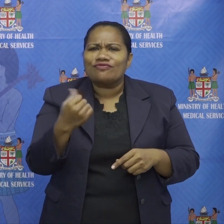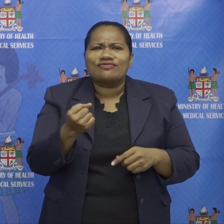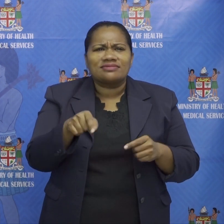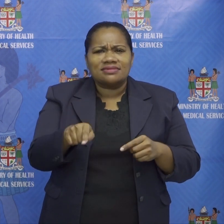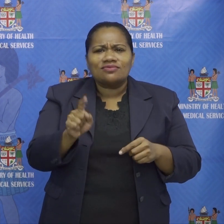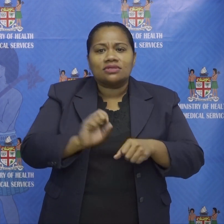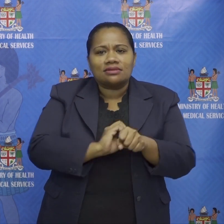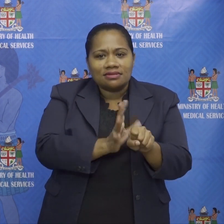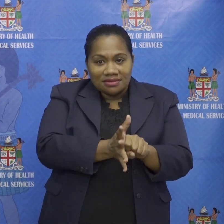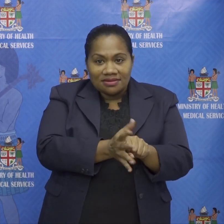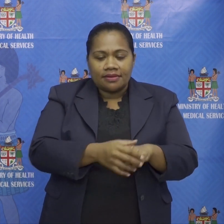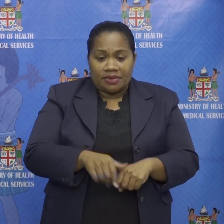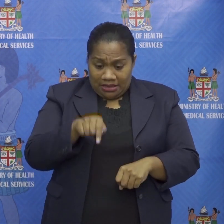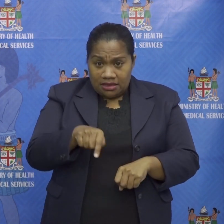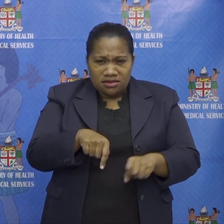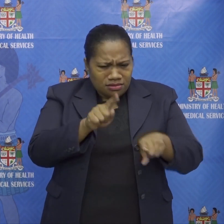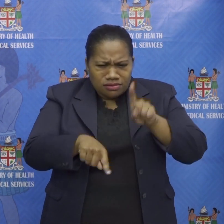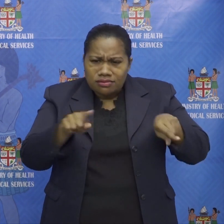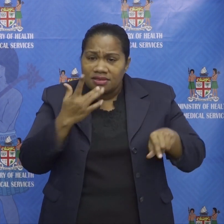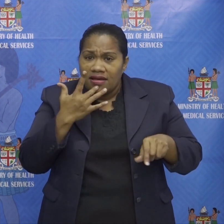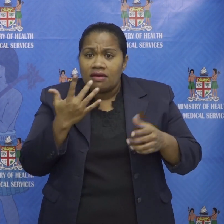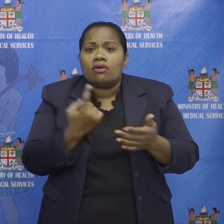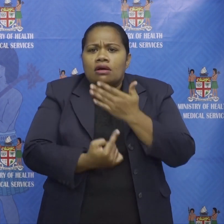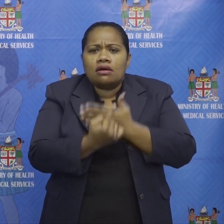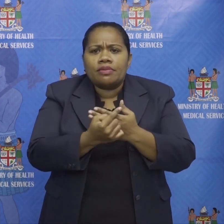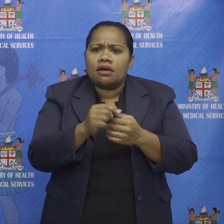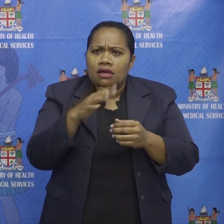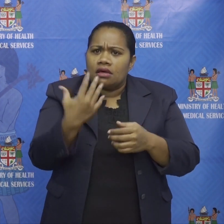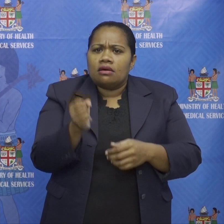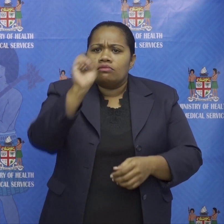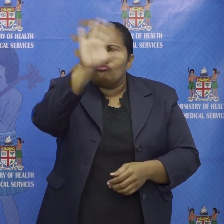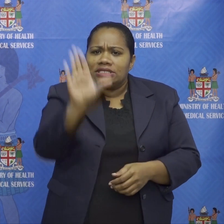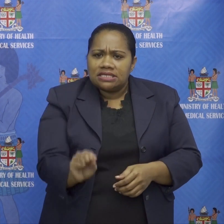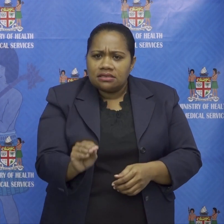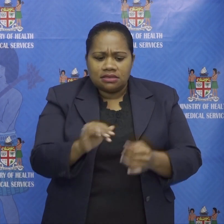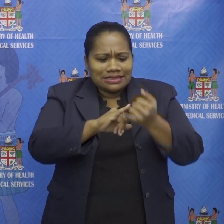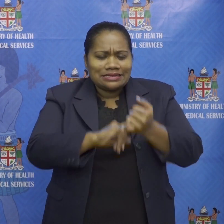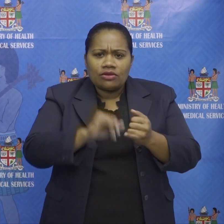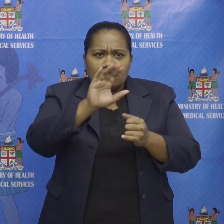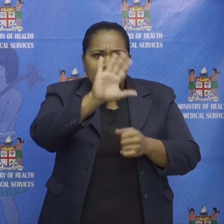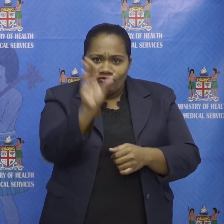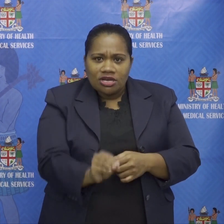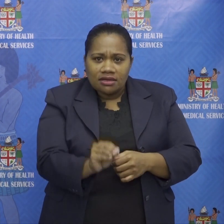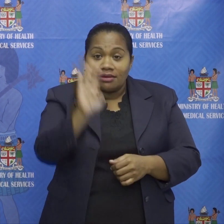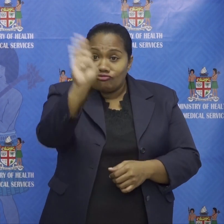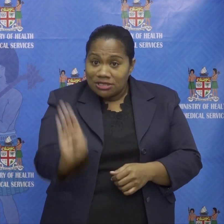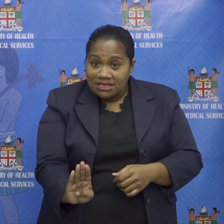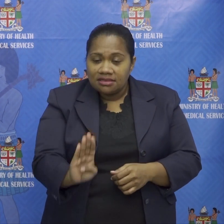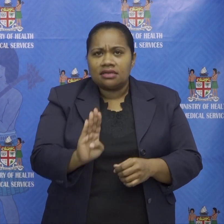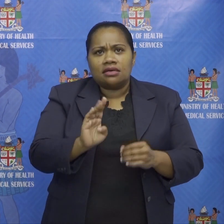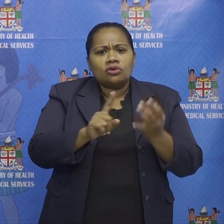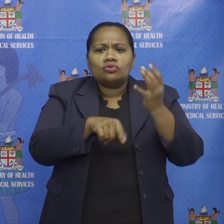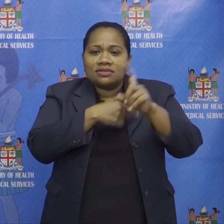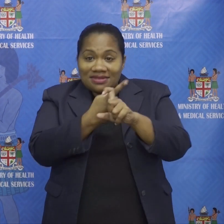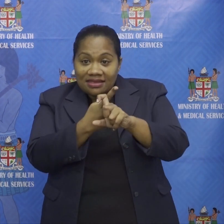taken root in places like Brazil South Africa the United Kingdom United States and in India